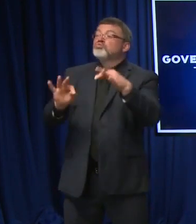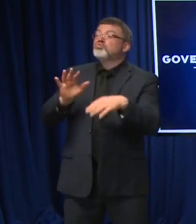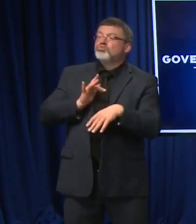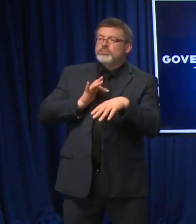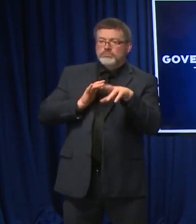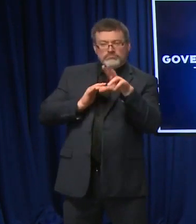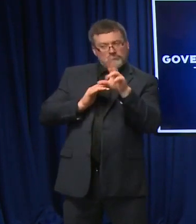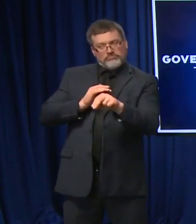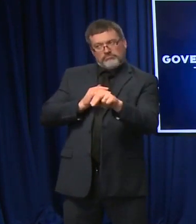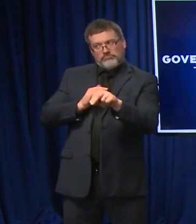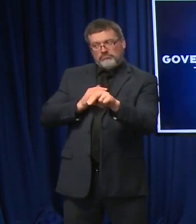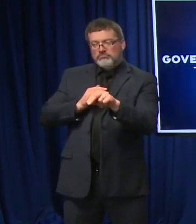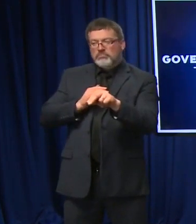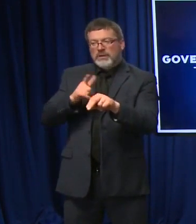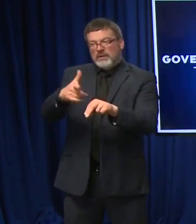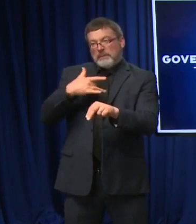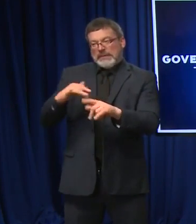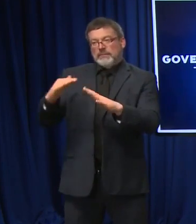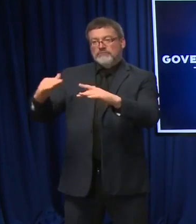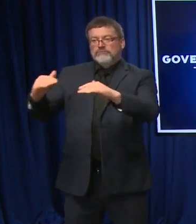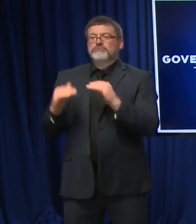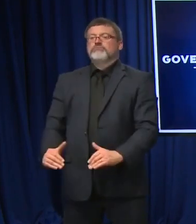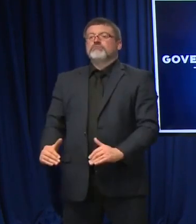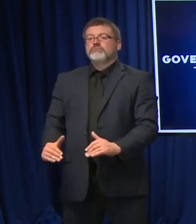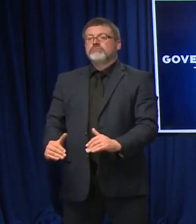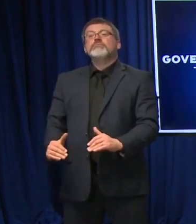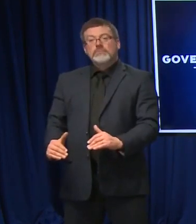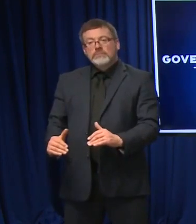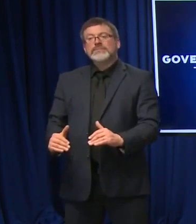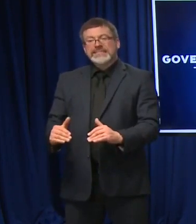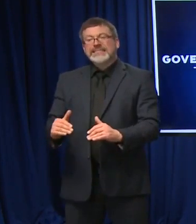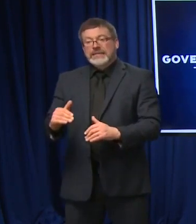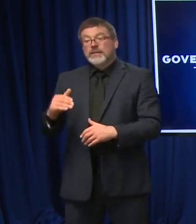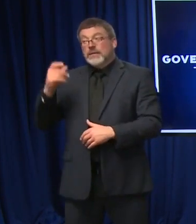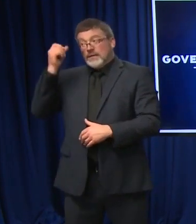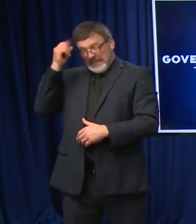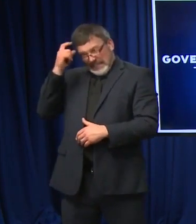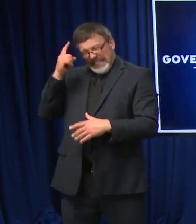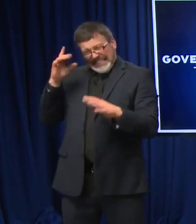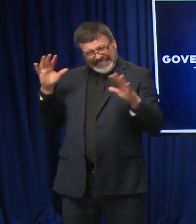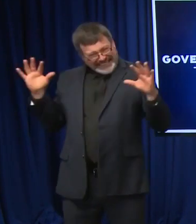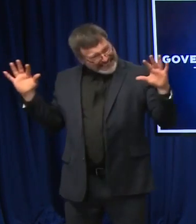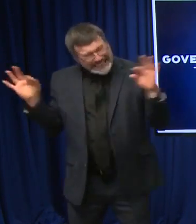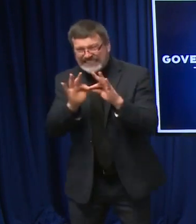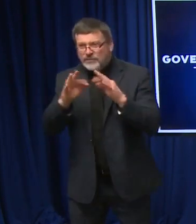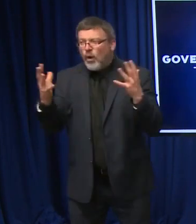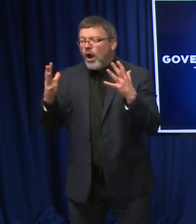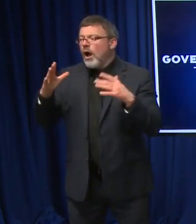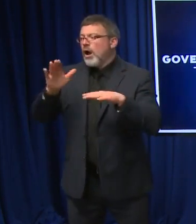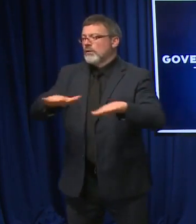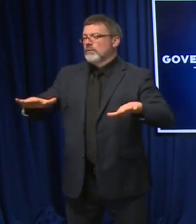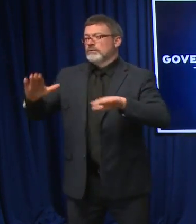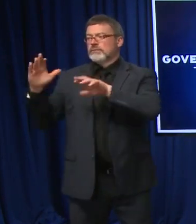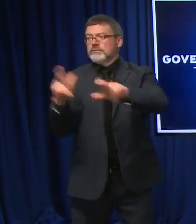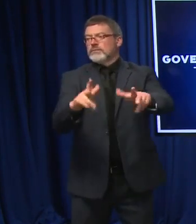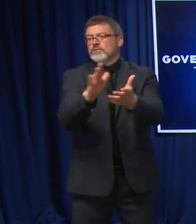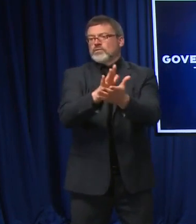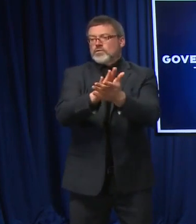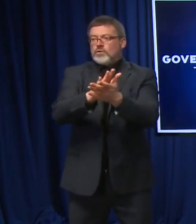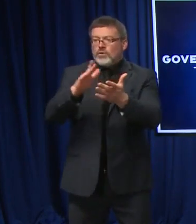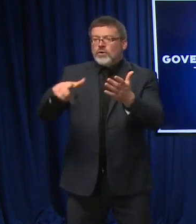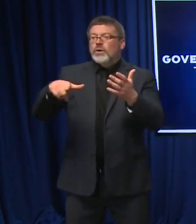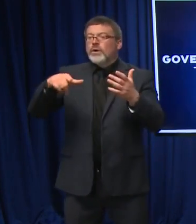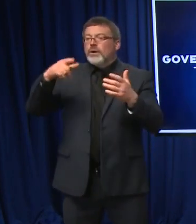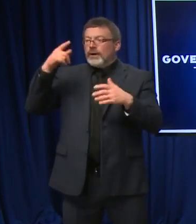in those classrooms. It is so important to keep kids in those classrooms and stretch all availability of